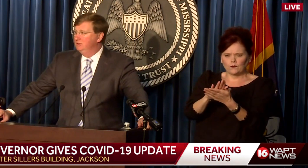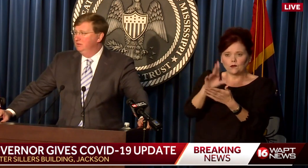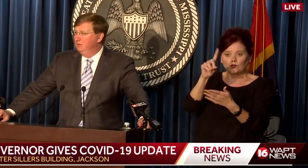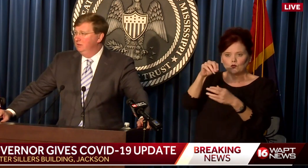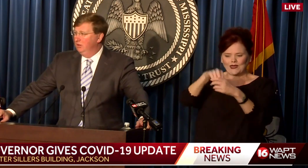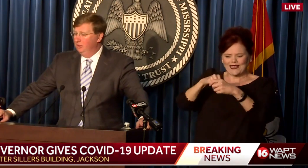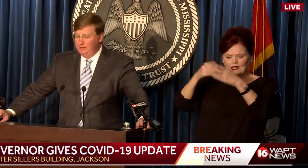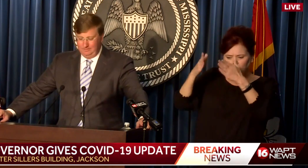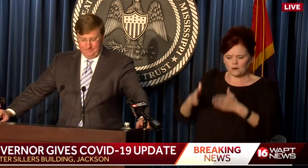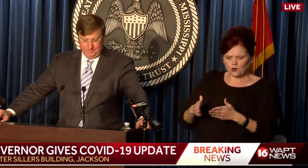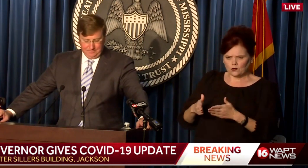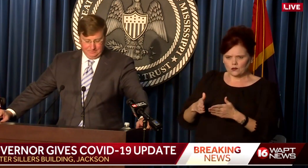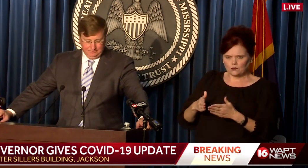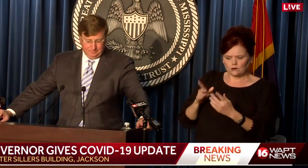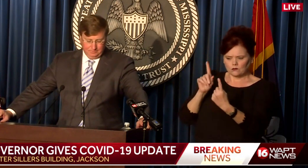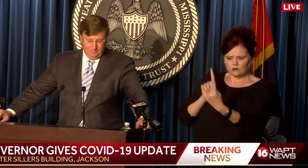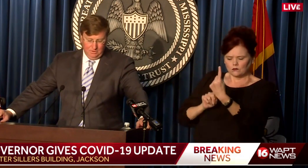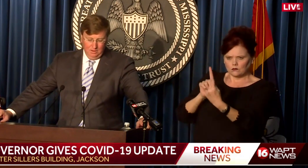-person learning.